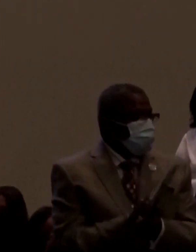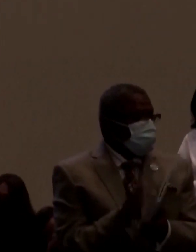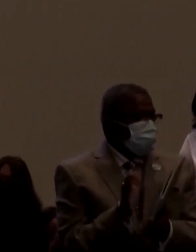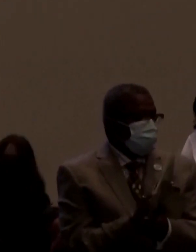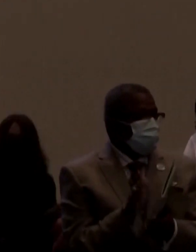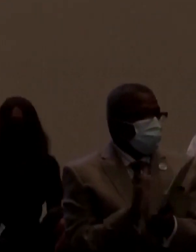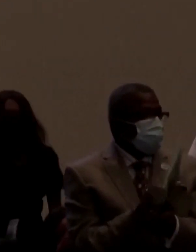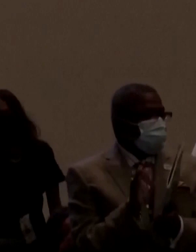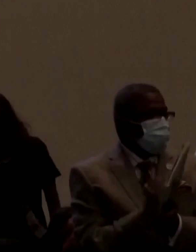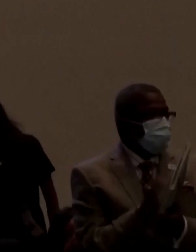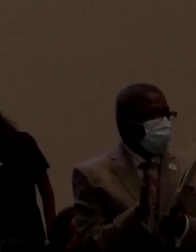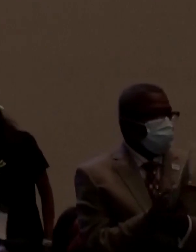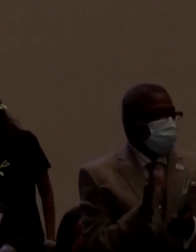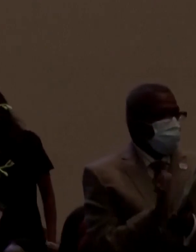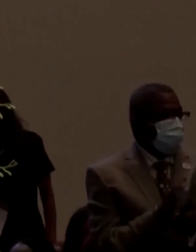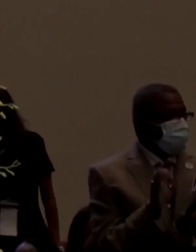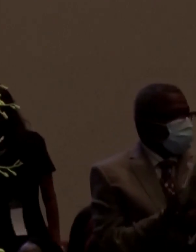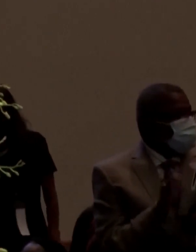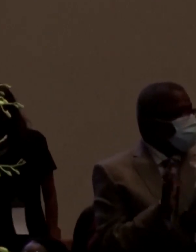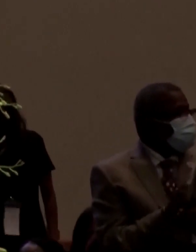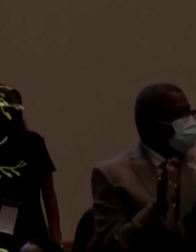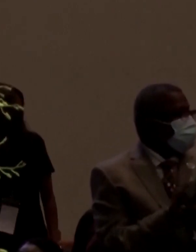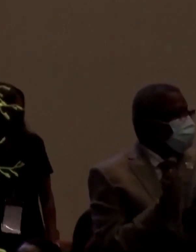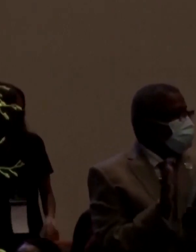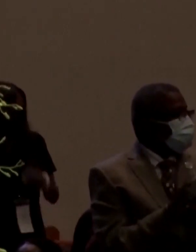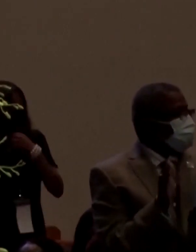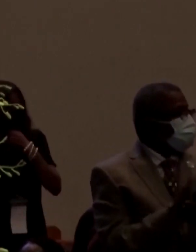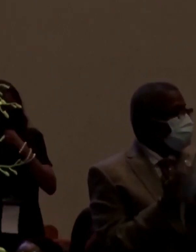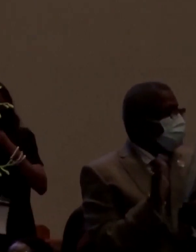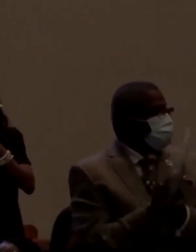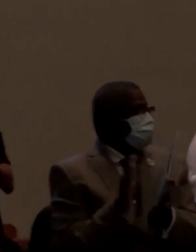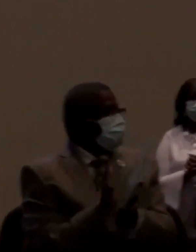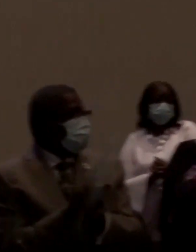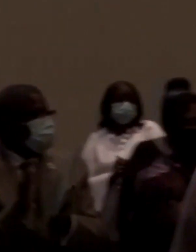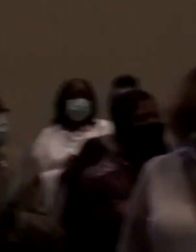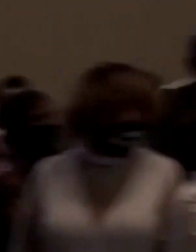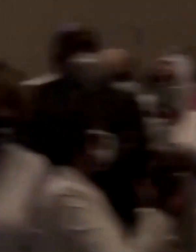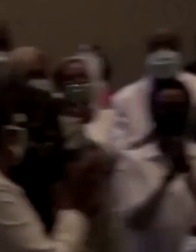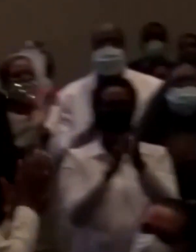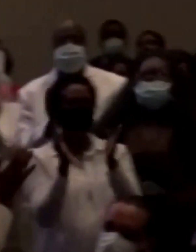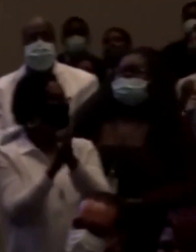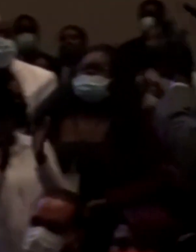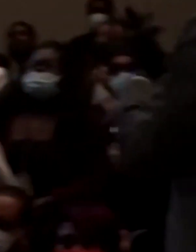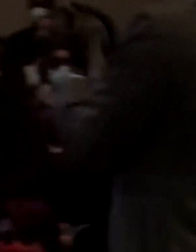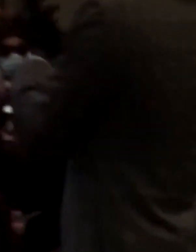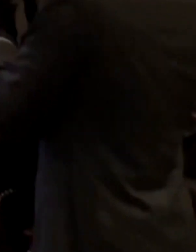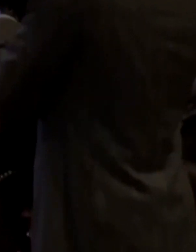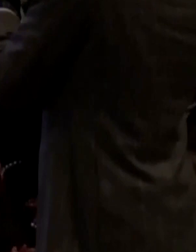the family of Pamela Turner right here in Houston will you stand